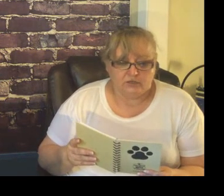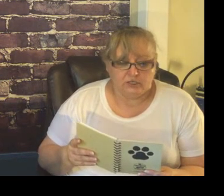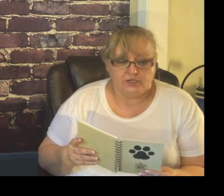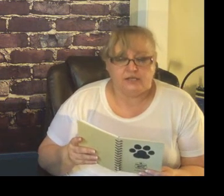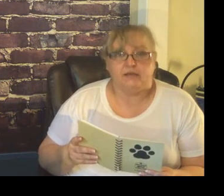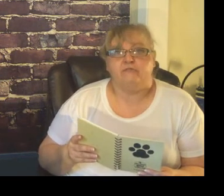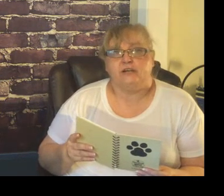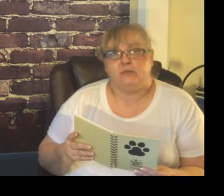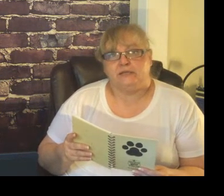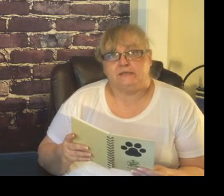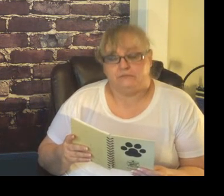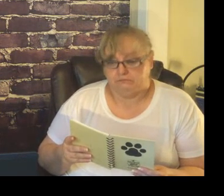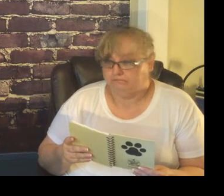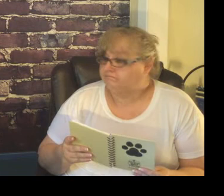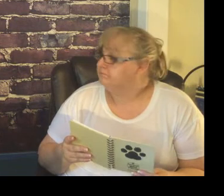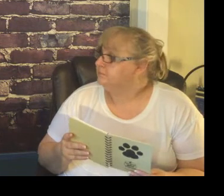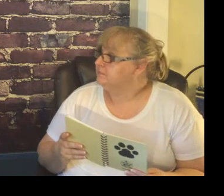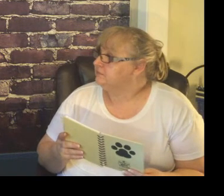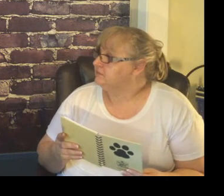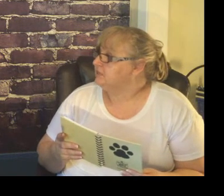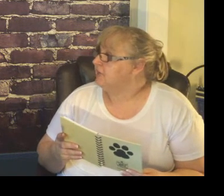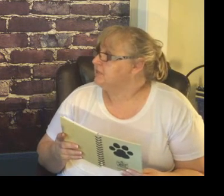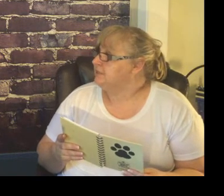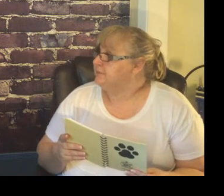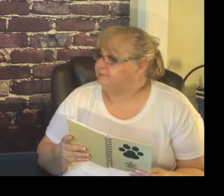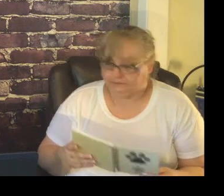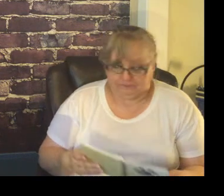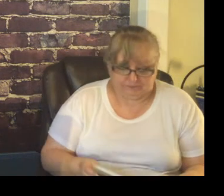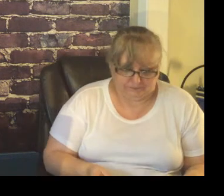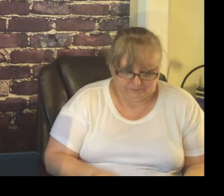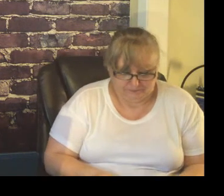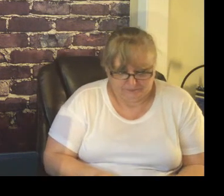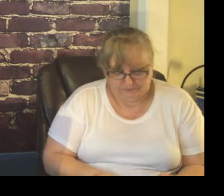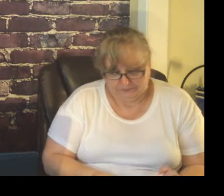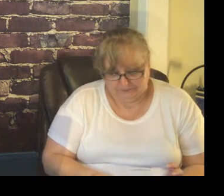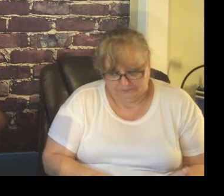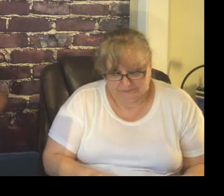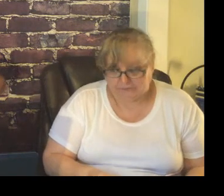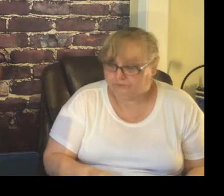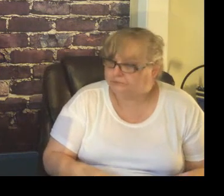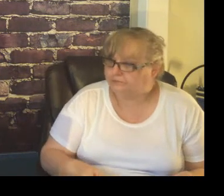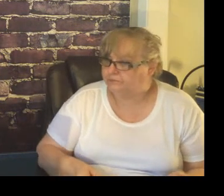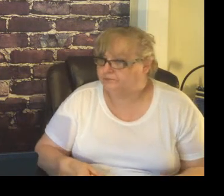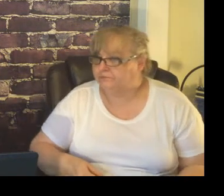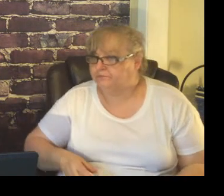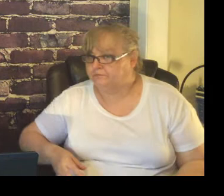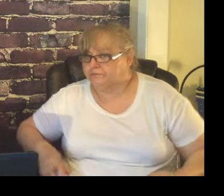learning environment that's it alright and so just to add to that I